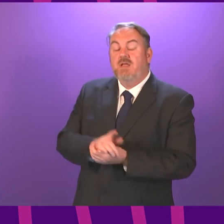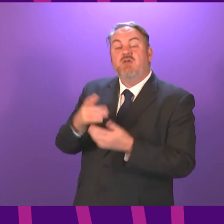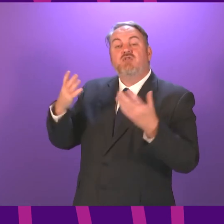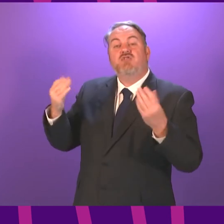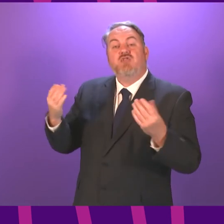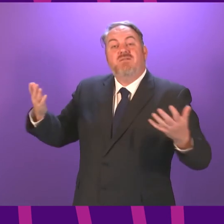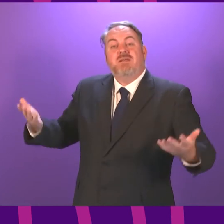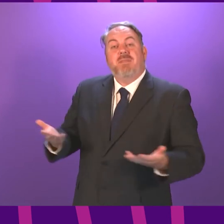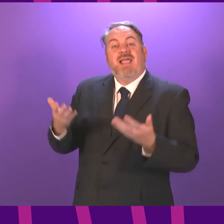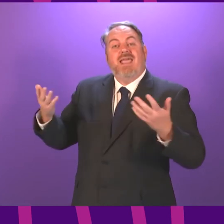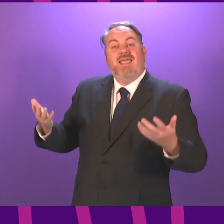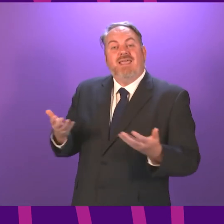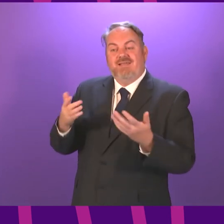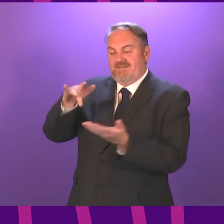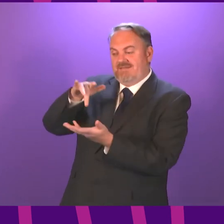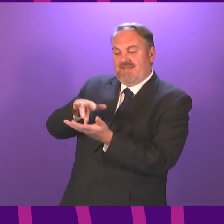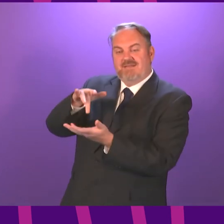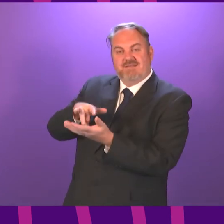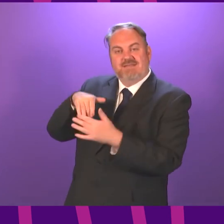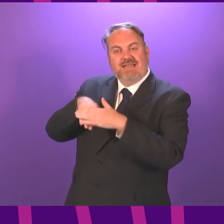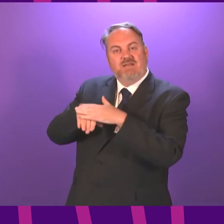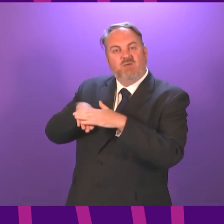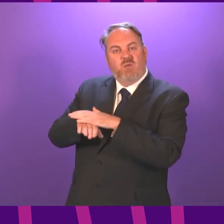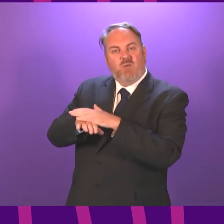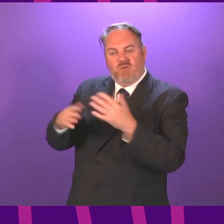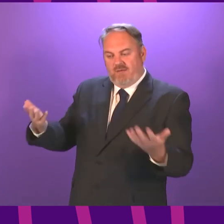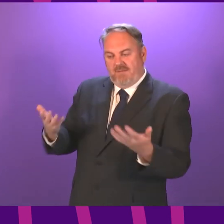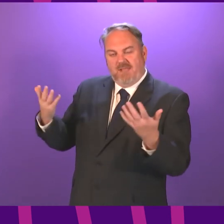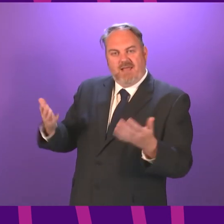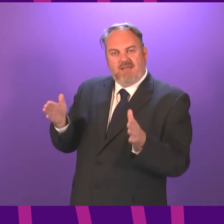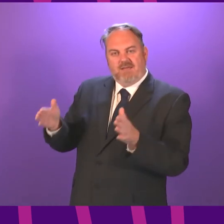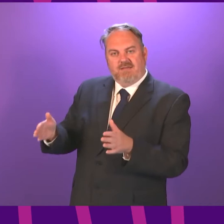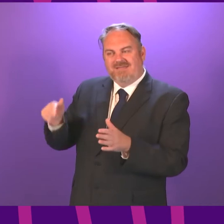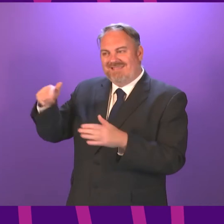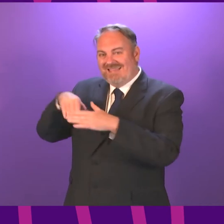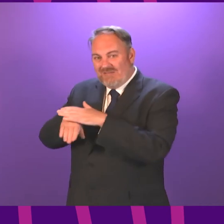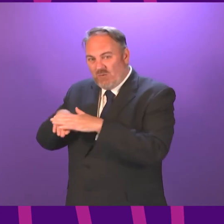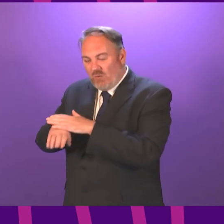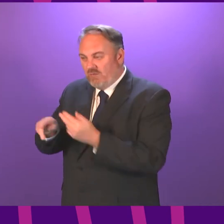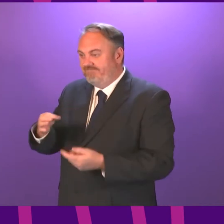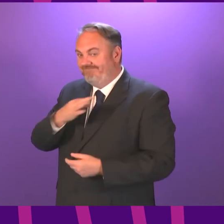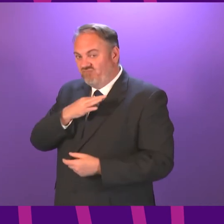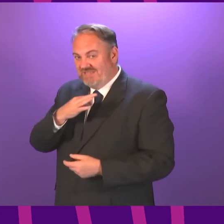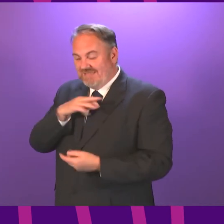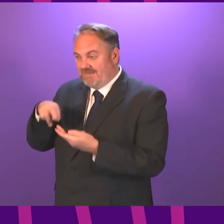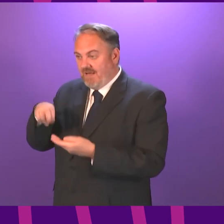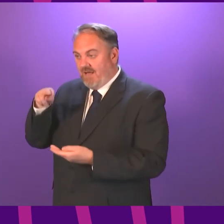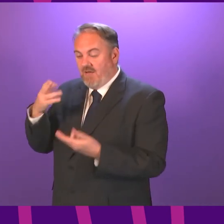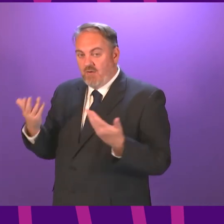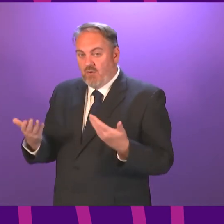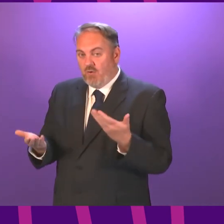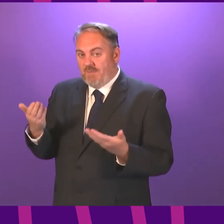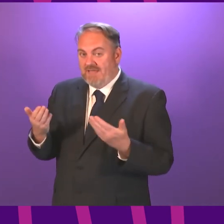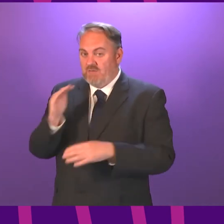that given the indoor environment and there is a big difference between indoor and outdoor environments, but the indoor environment coupled